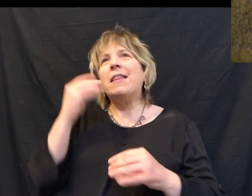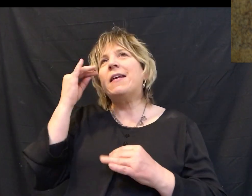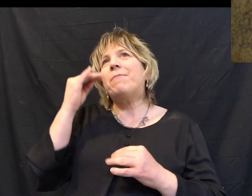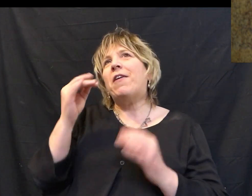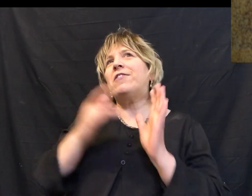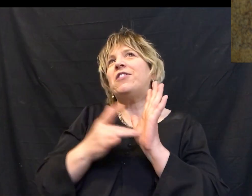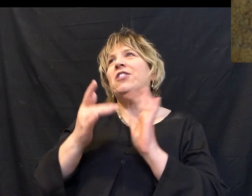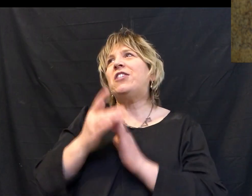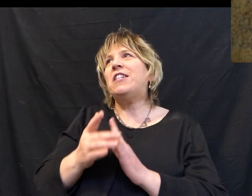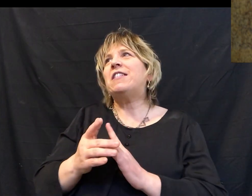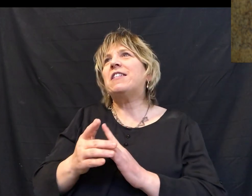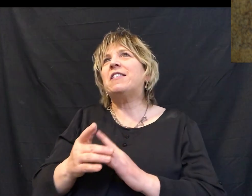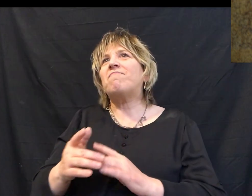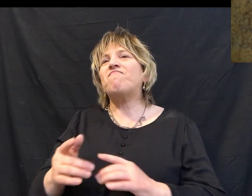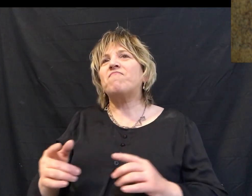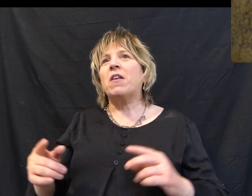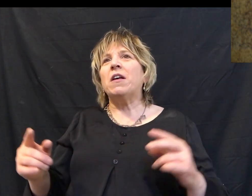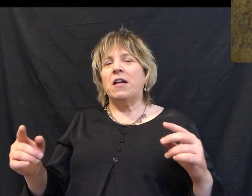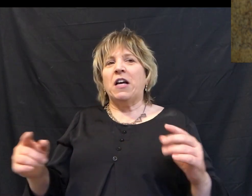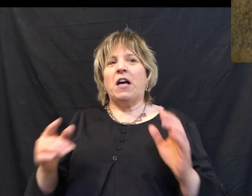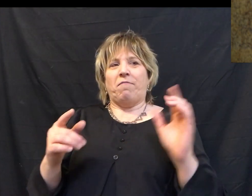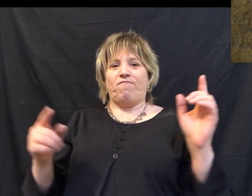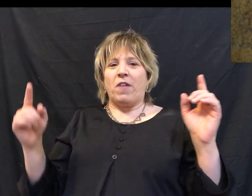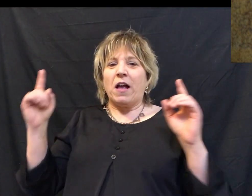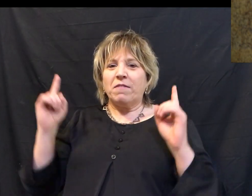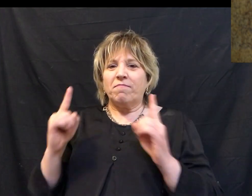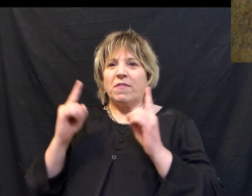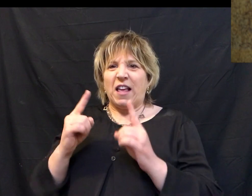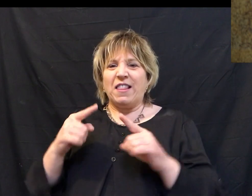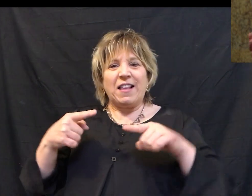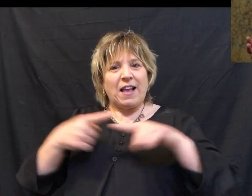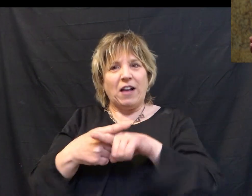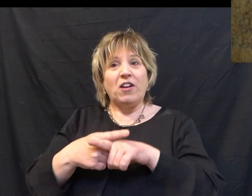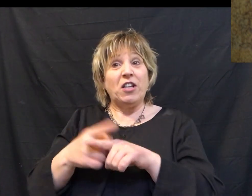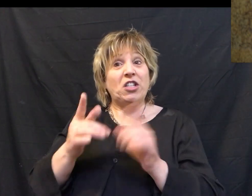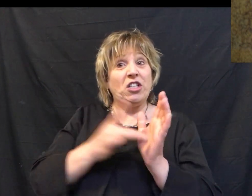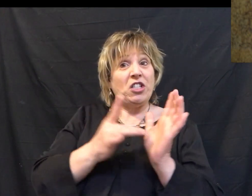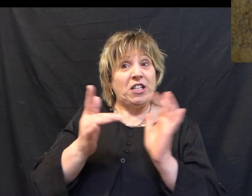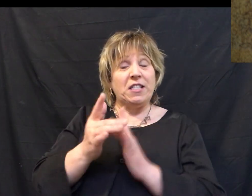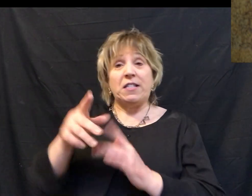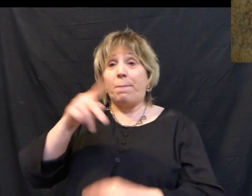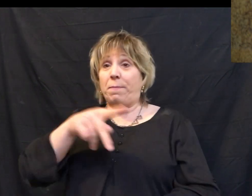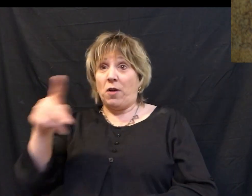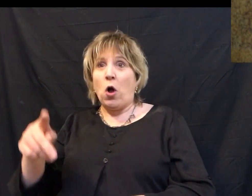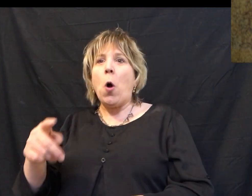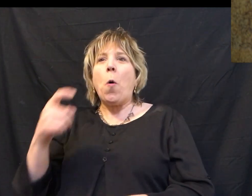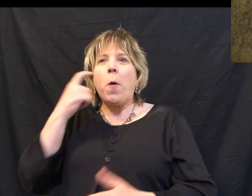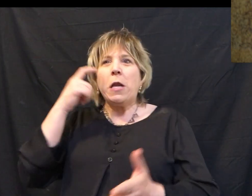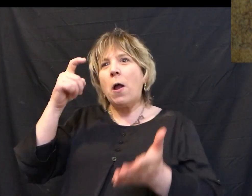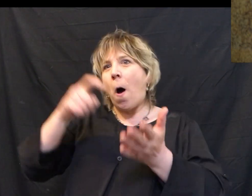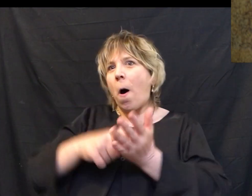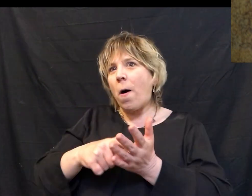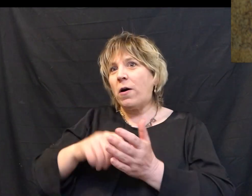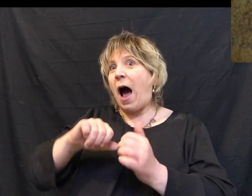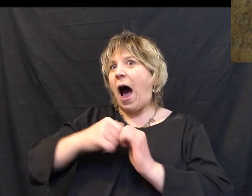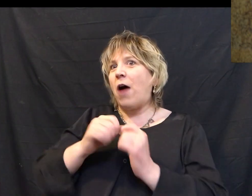But as I think about Jesus coming and this contrast between Pilate and Jesus, we really start to see